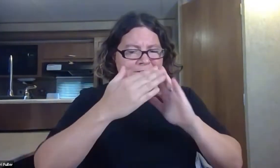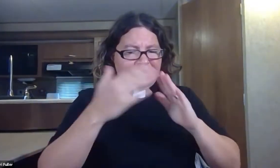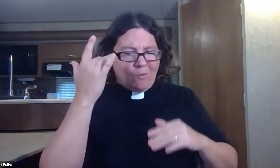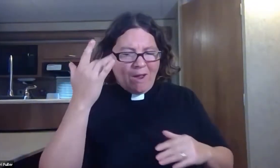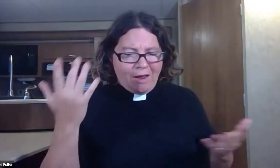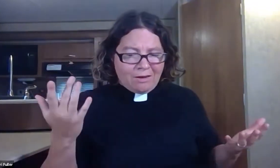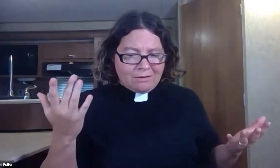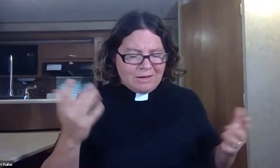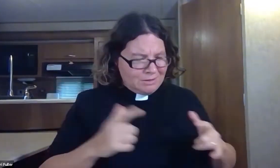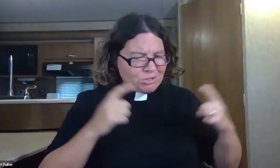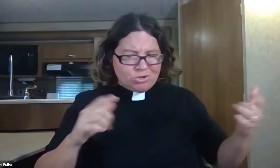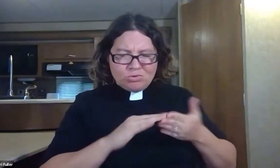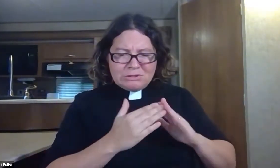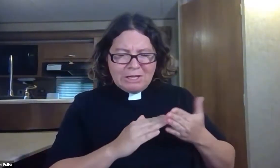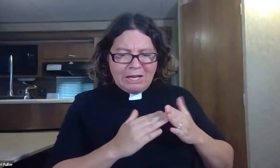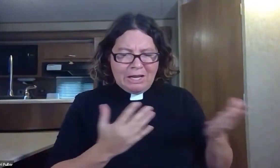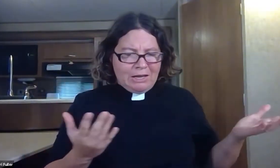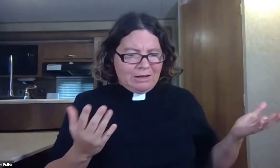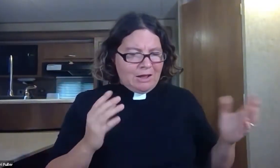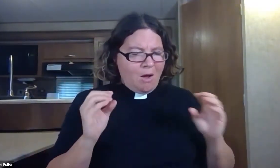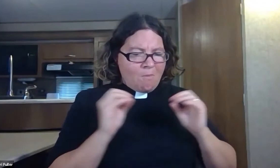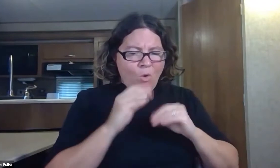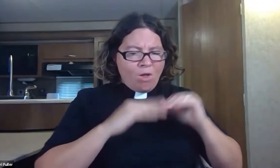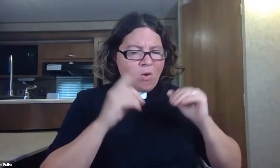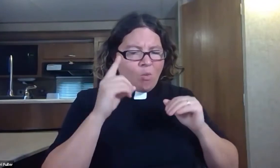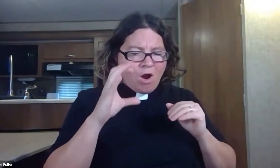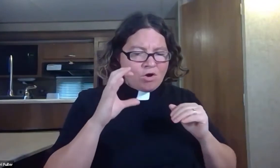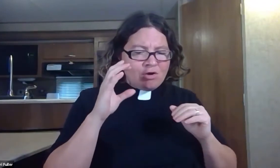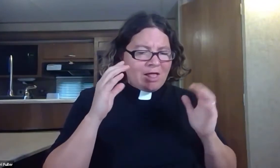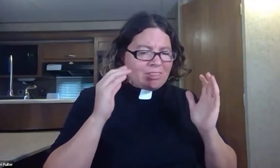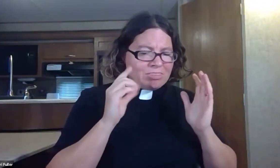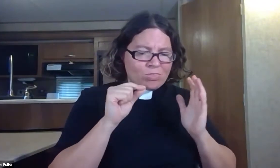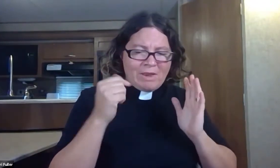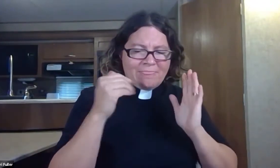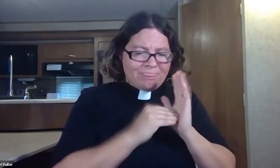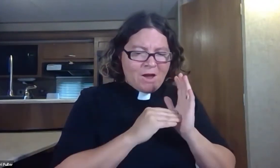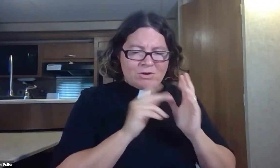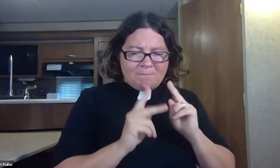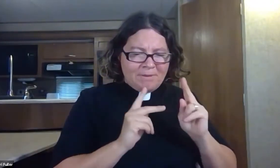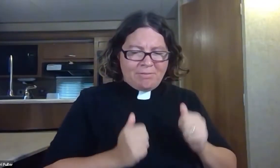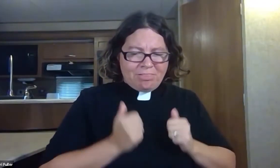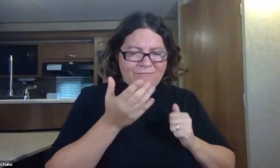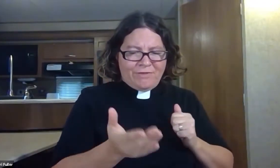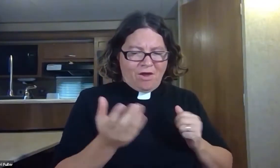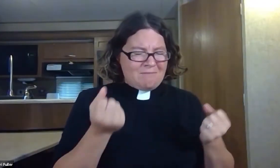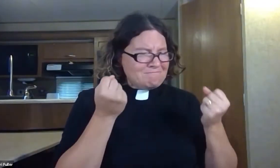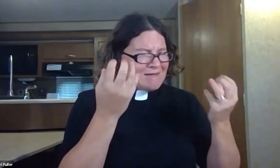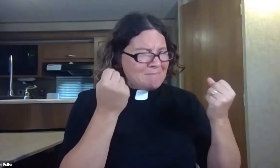Why do you insist that I withhold compassion for Nineveh? It is a huge city, and more than 120,000 people live there,